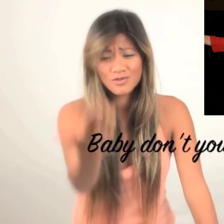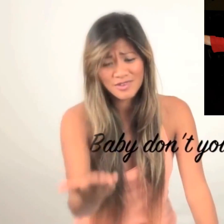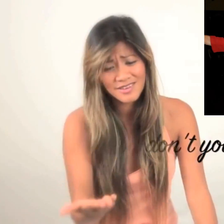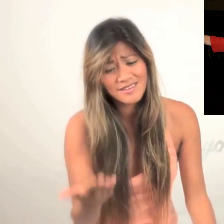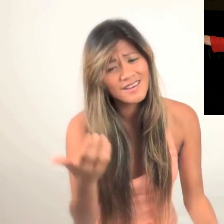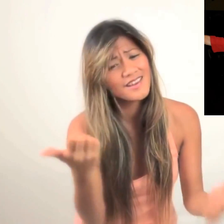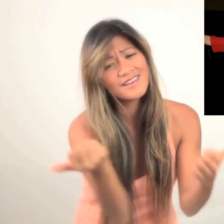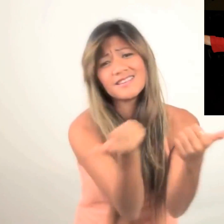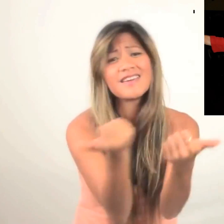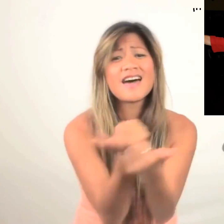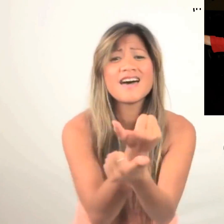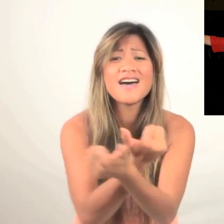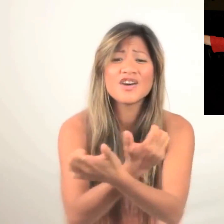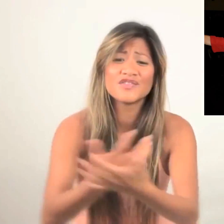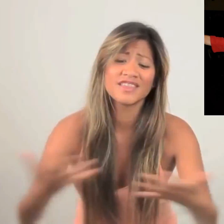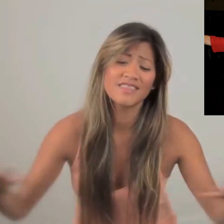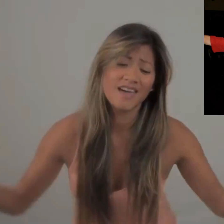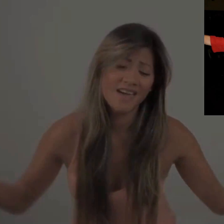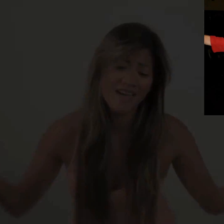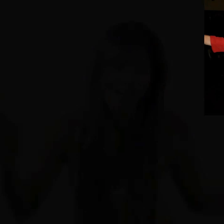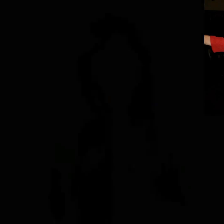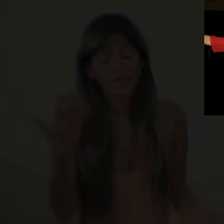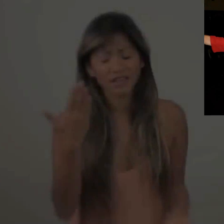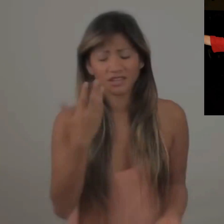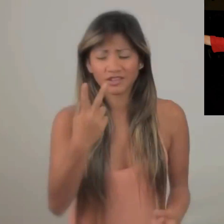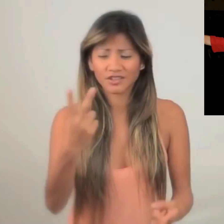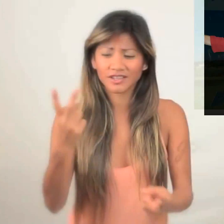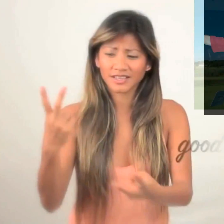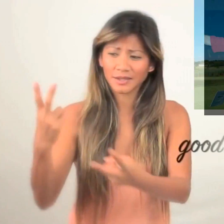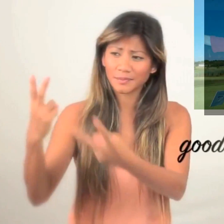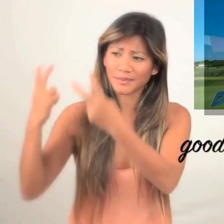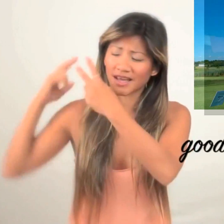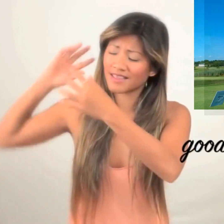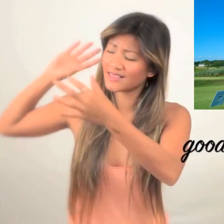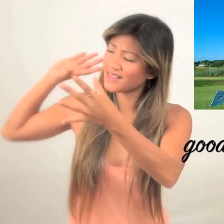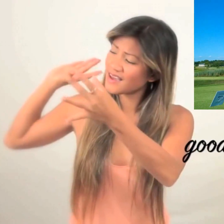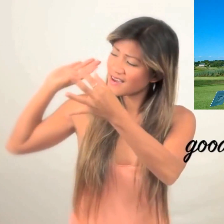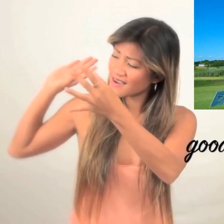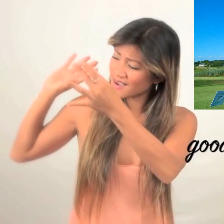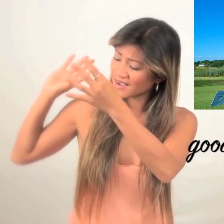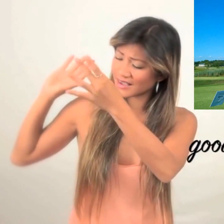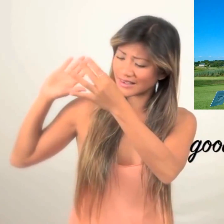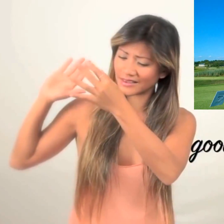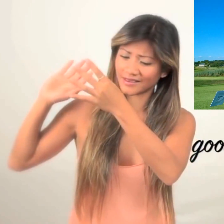don't you know that you're everything Good in my life